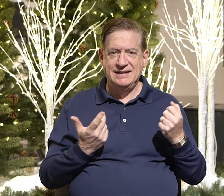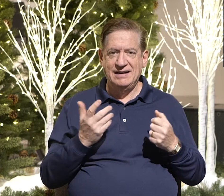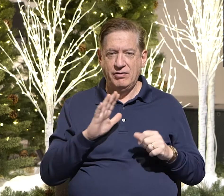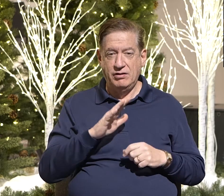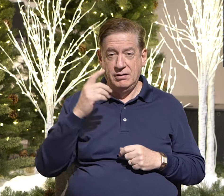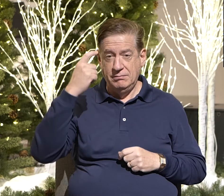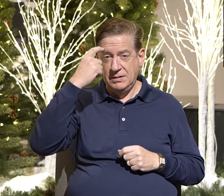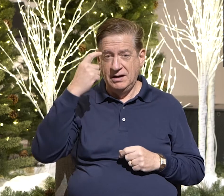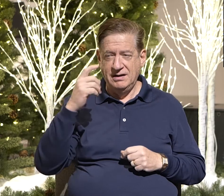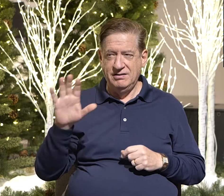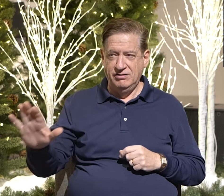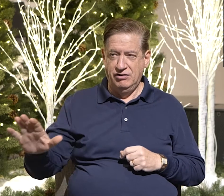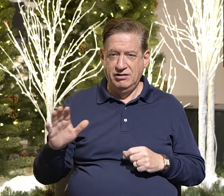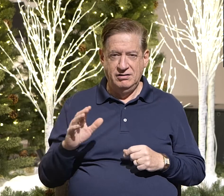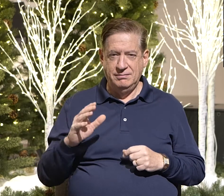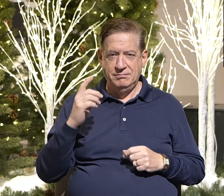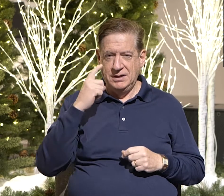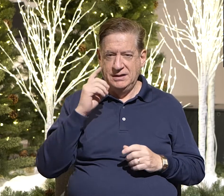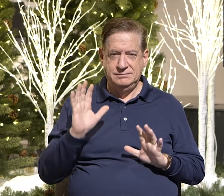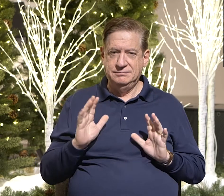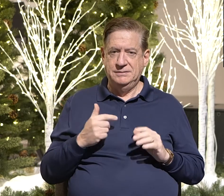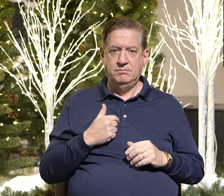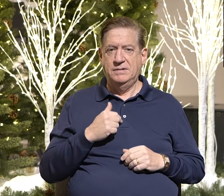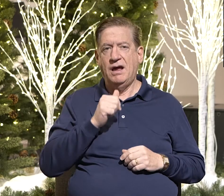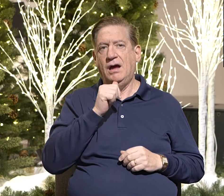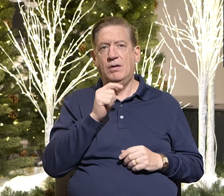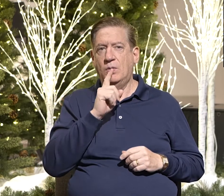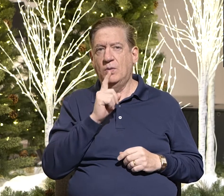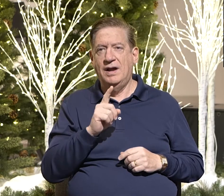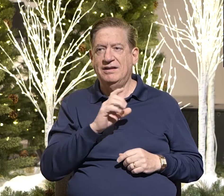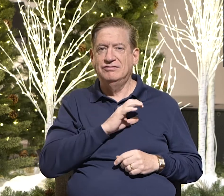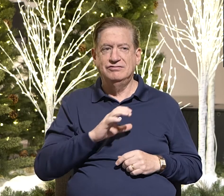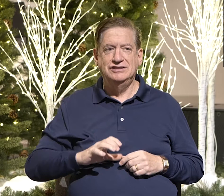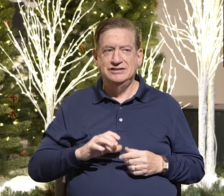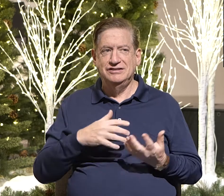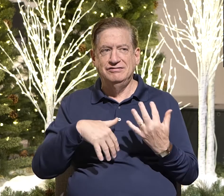they're my, you know, you're not quite, you know, Christian around them.